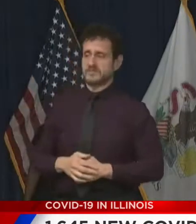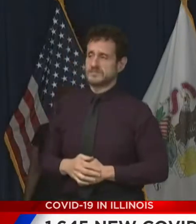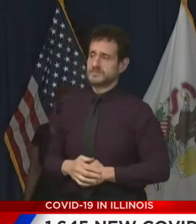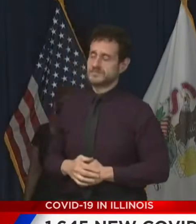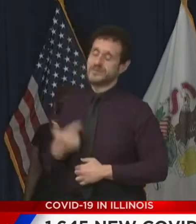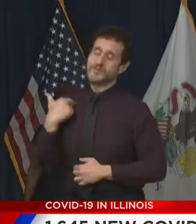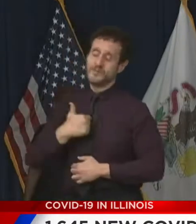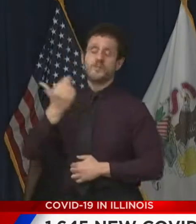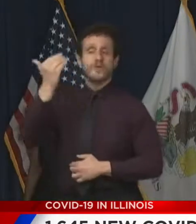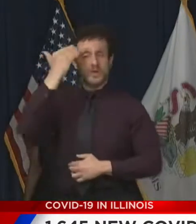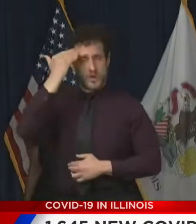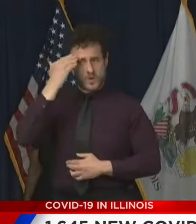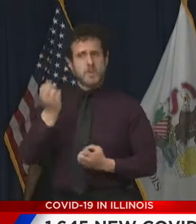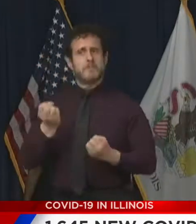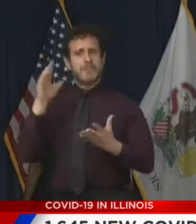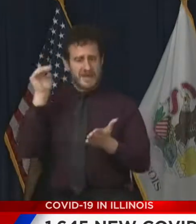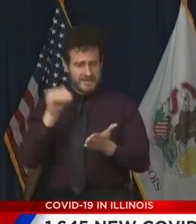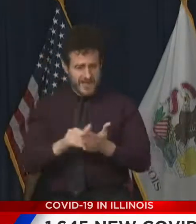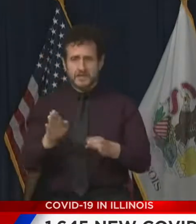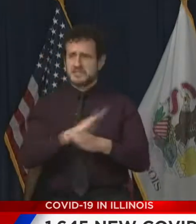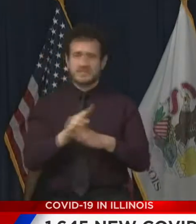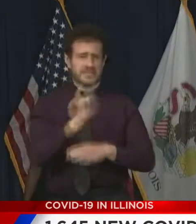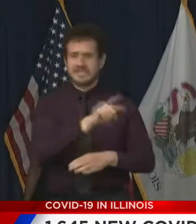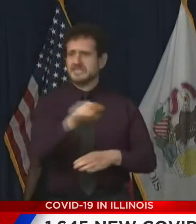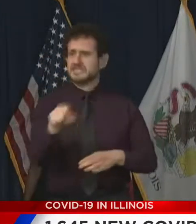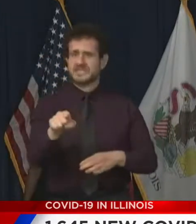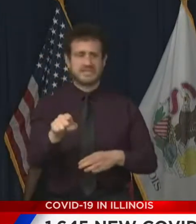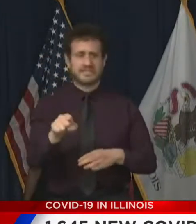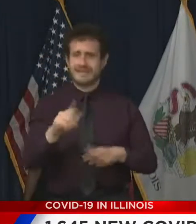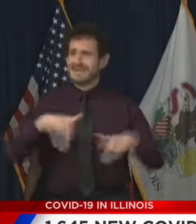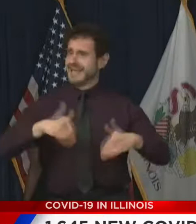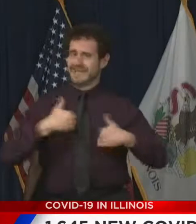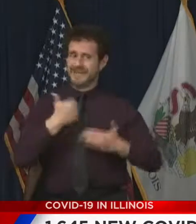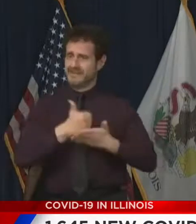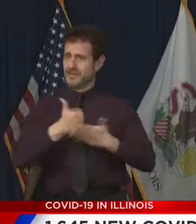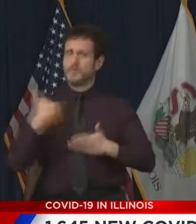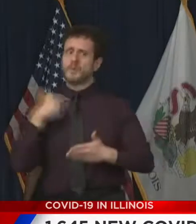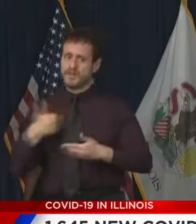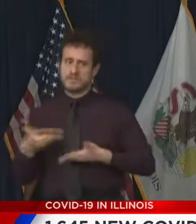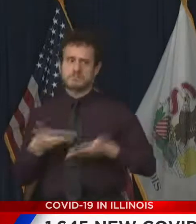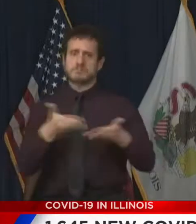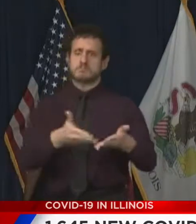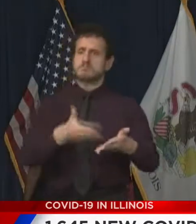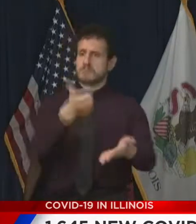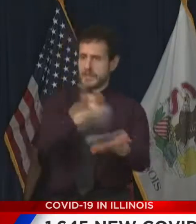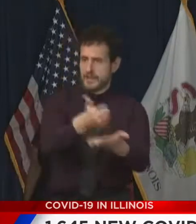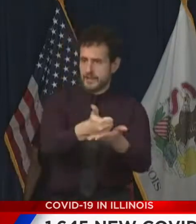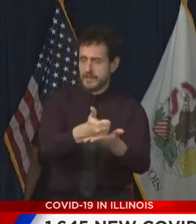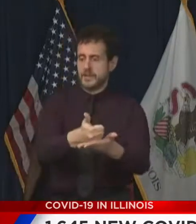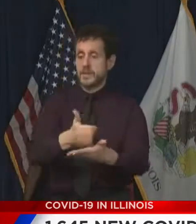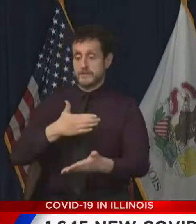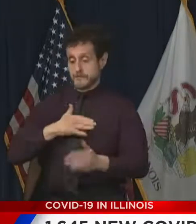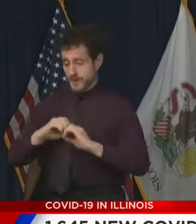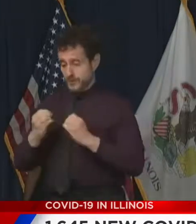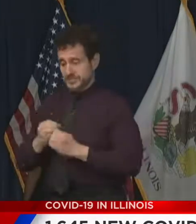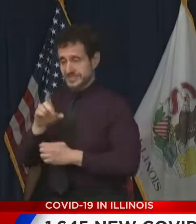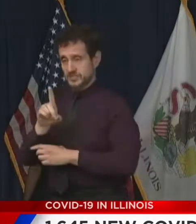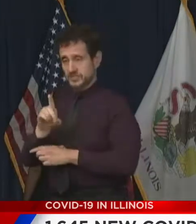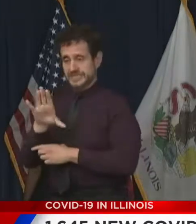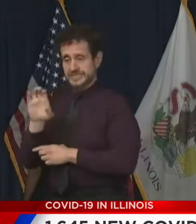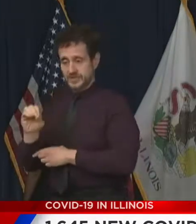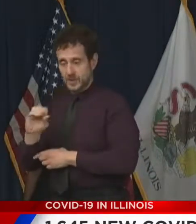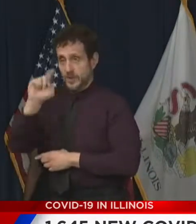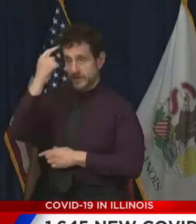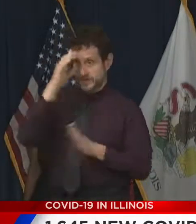But we know that there are thousands more that still need help. That's why DCO is working with the Governor's team to finalize plans for